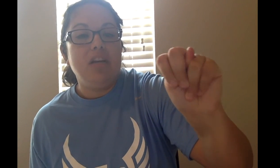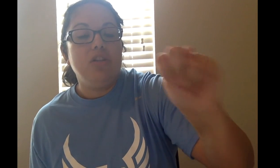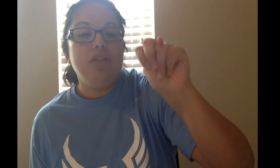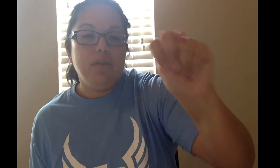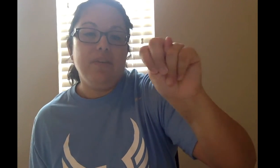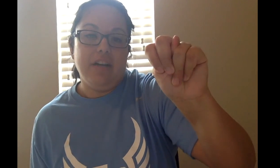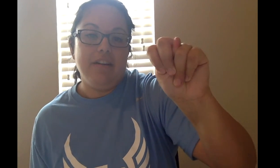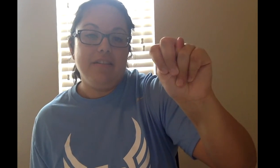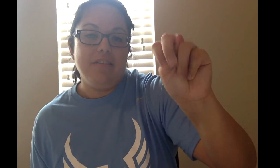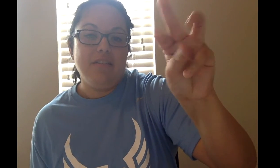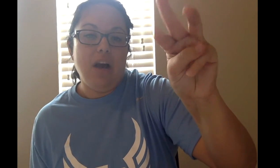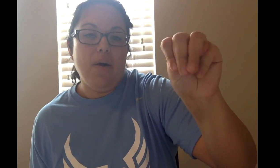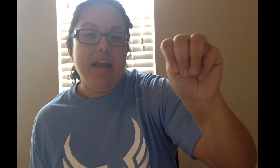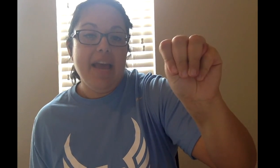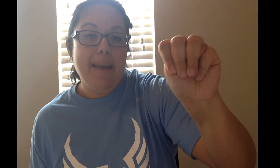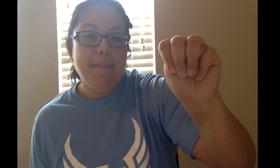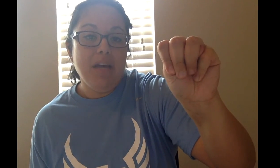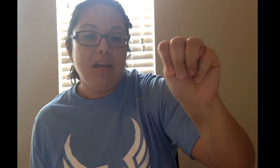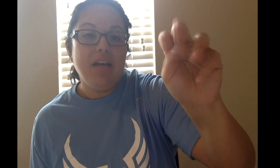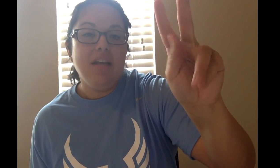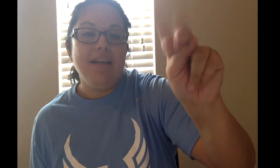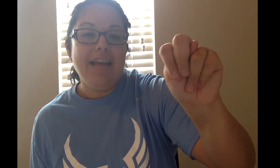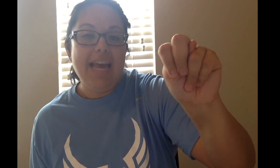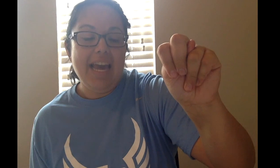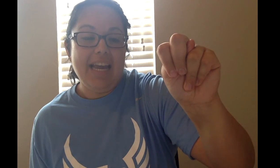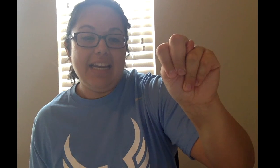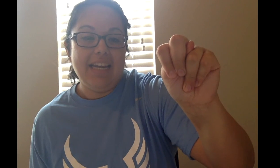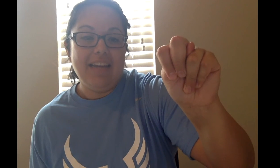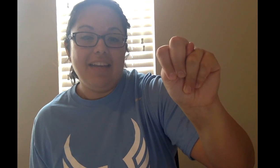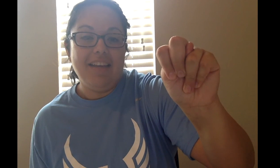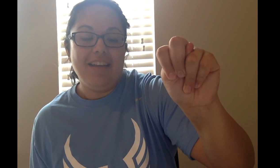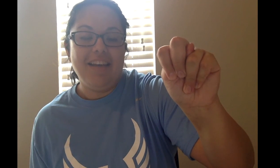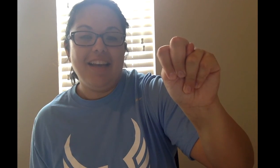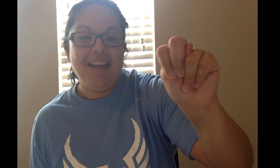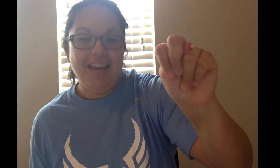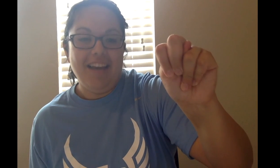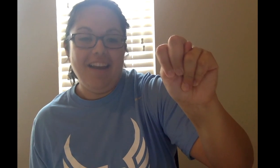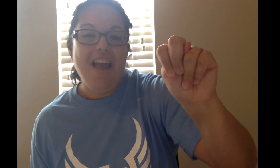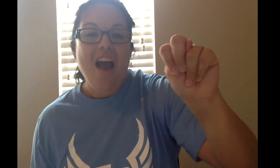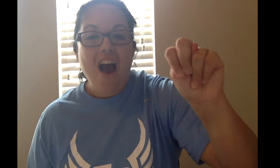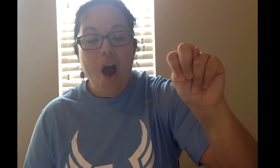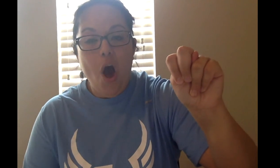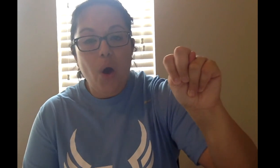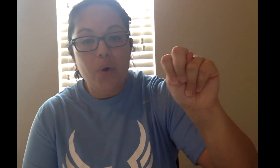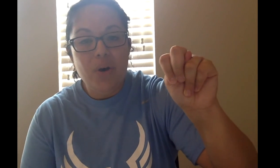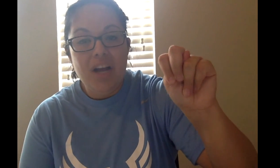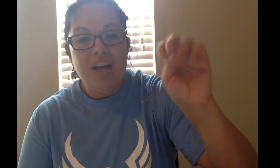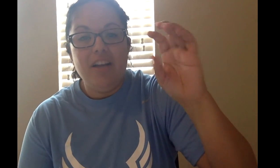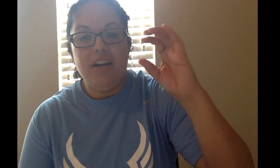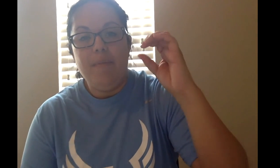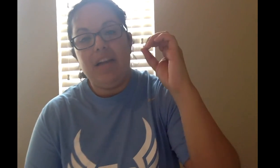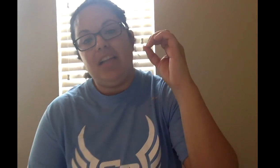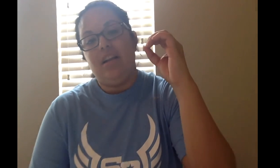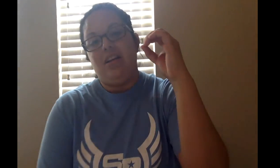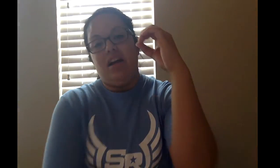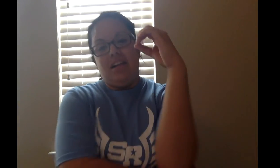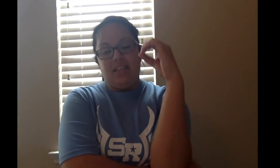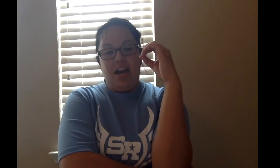two fingers. So M, N. Good. O, you're going to make it look, assign